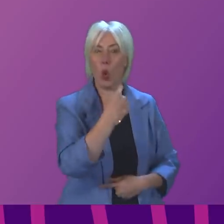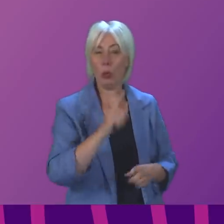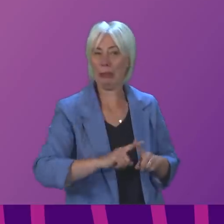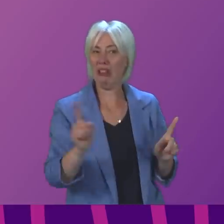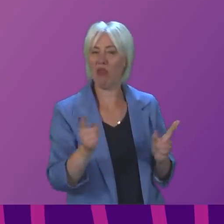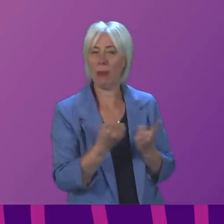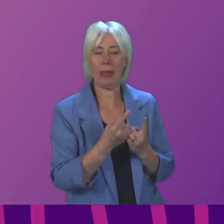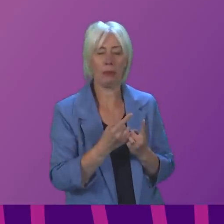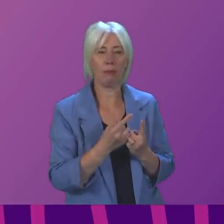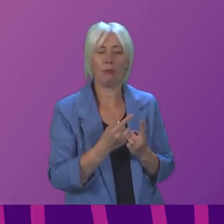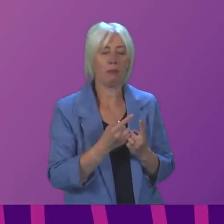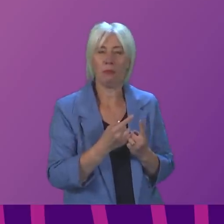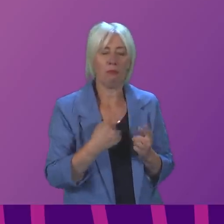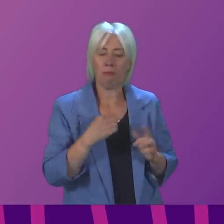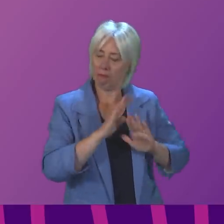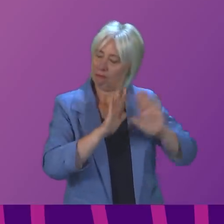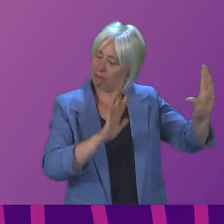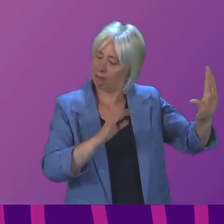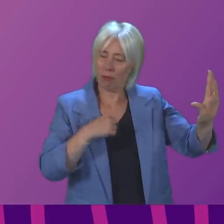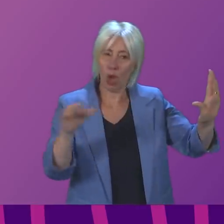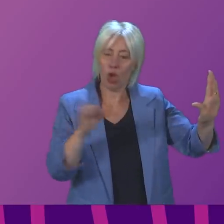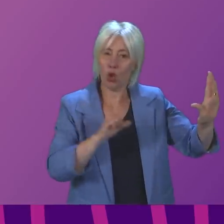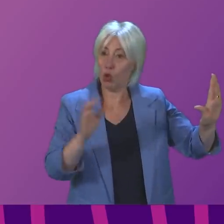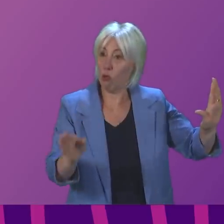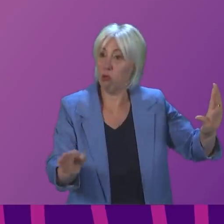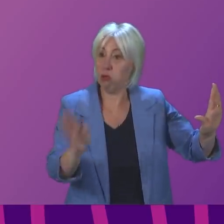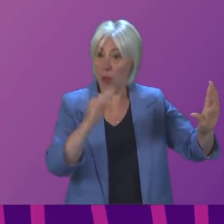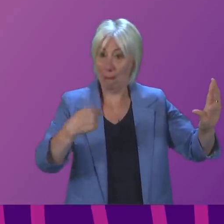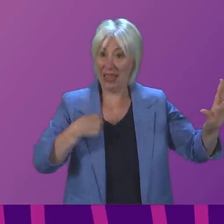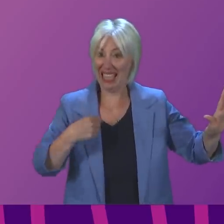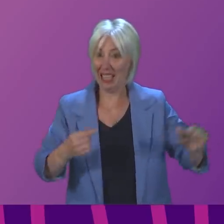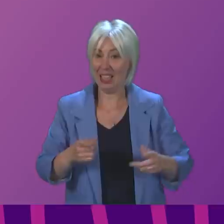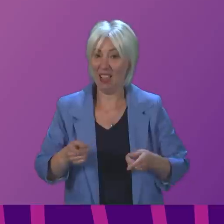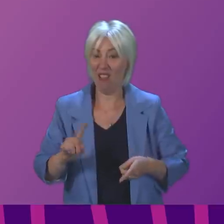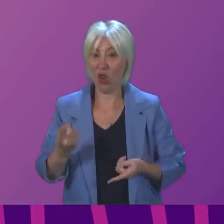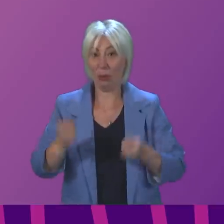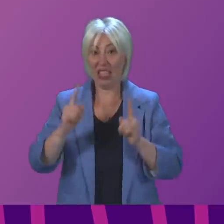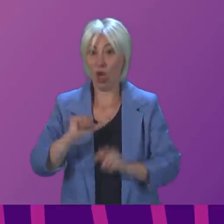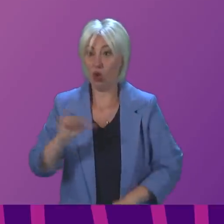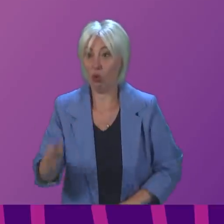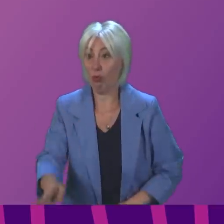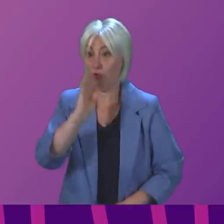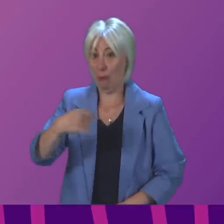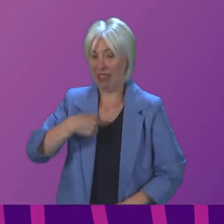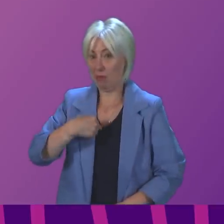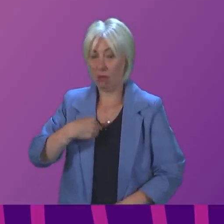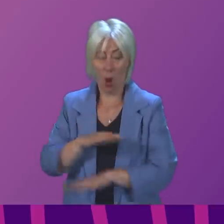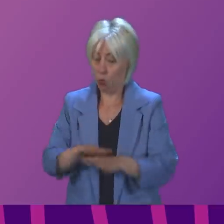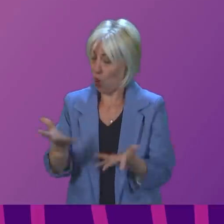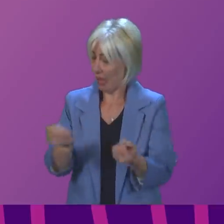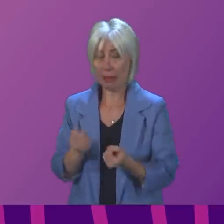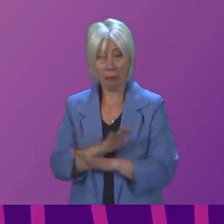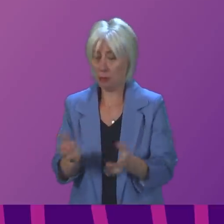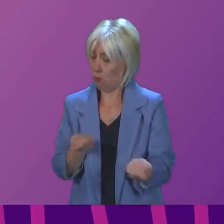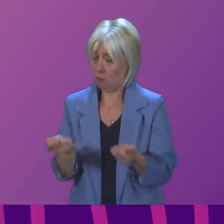different, they should not hesitate to bring that directly to me or to the health secretary. We will not tolerate that. And